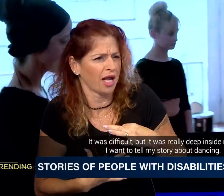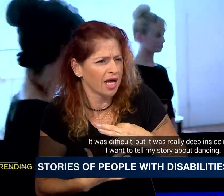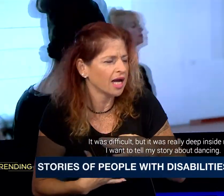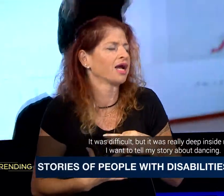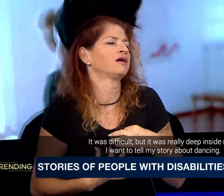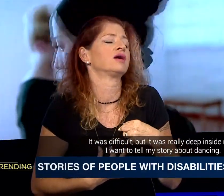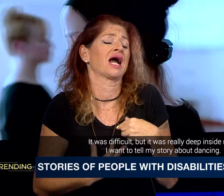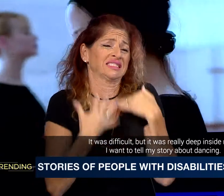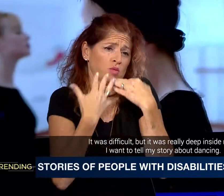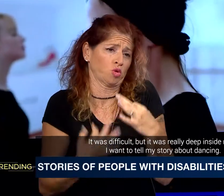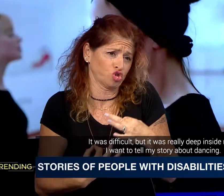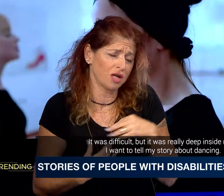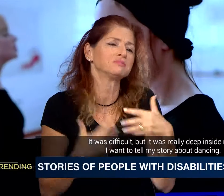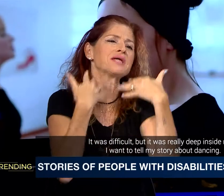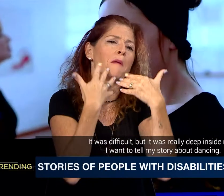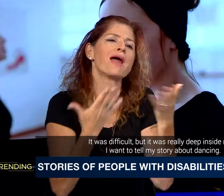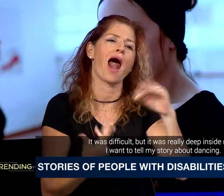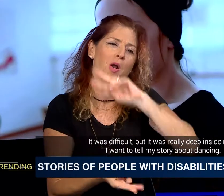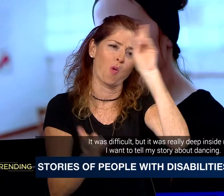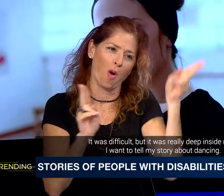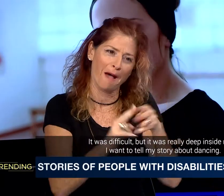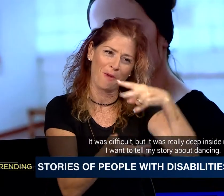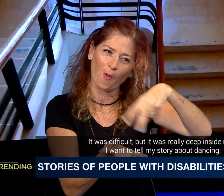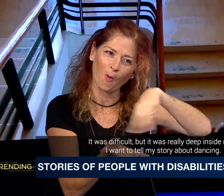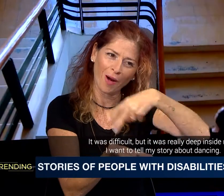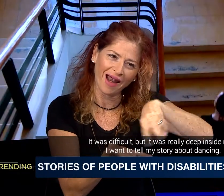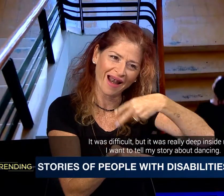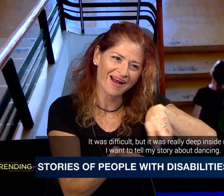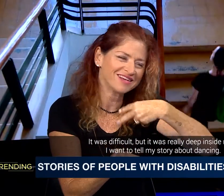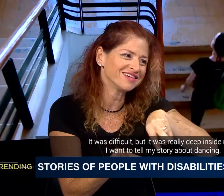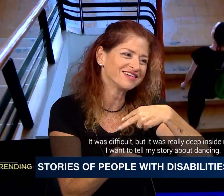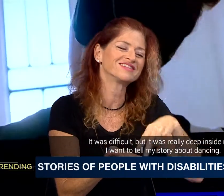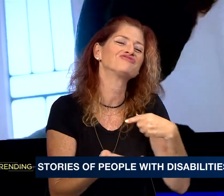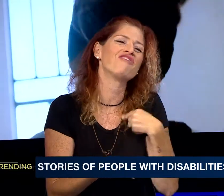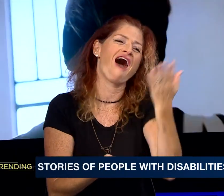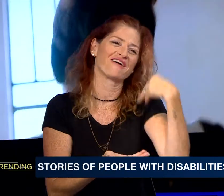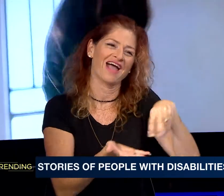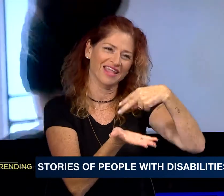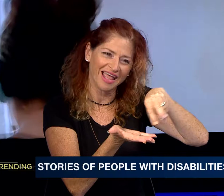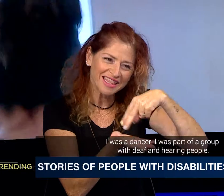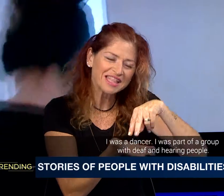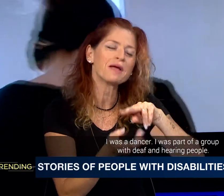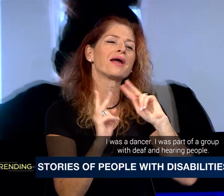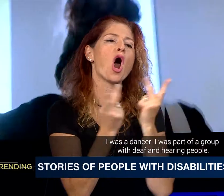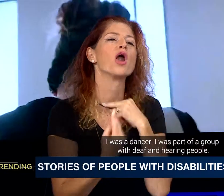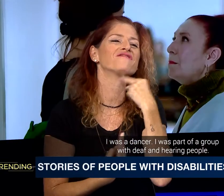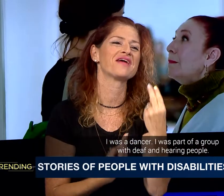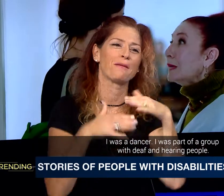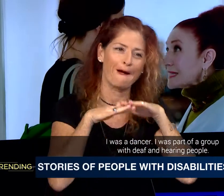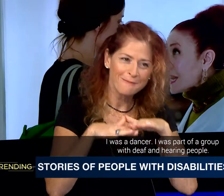inside me that I wanted to say my story, my story about dancing. I was a dancer. I